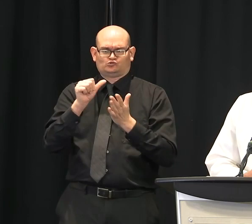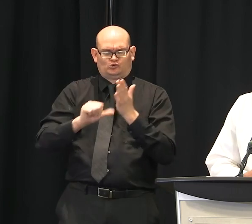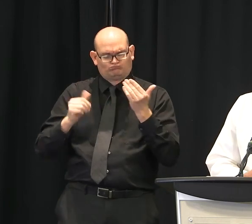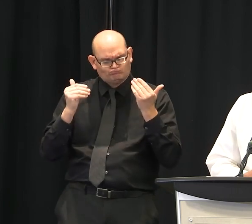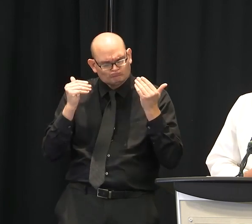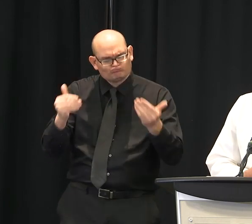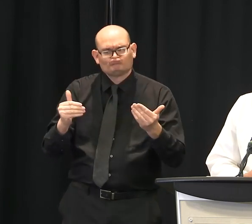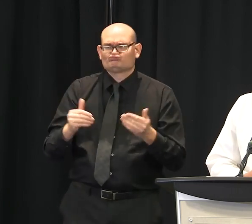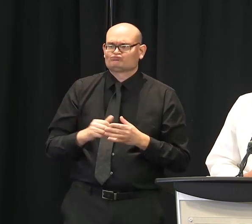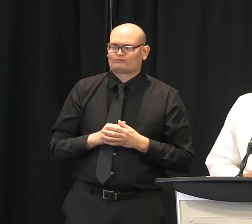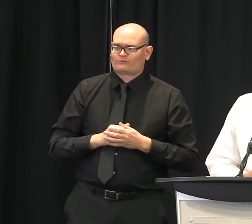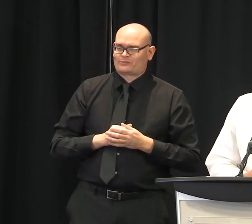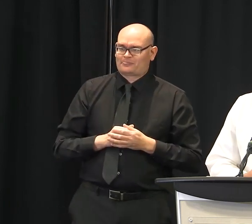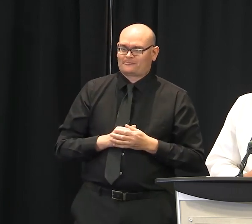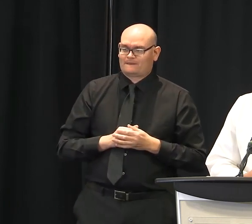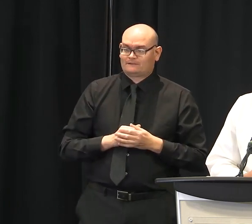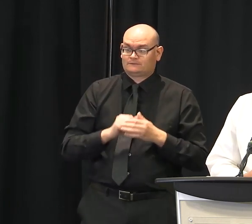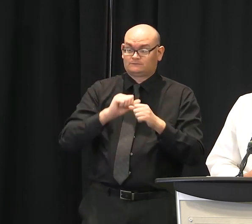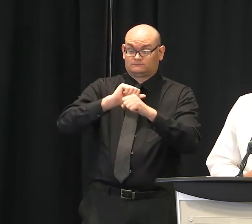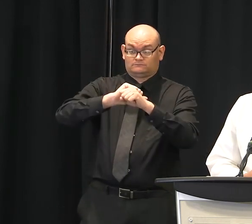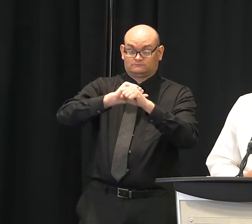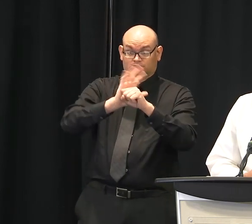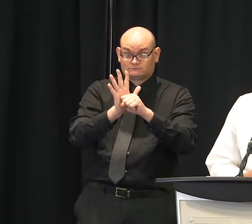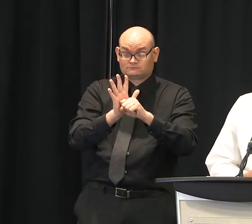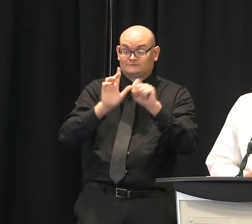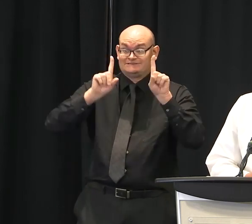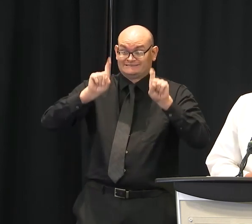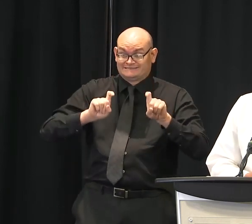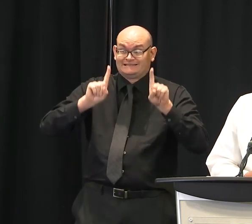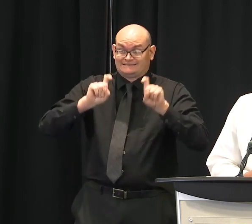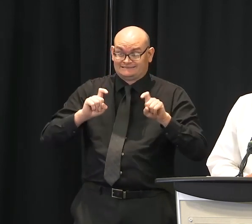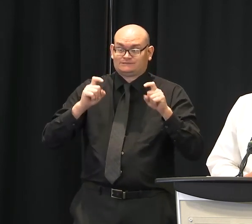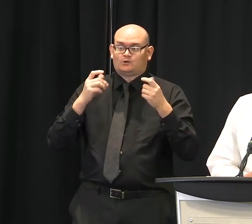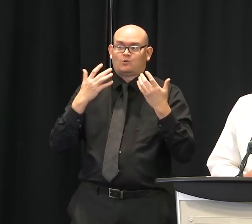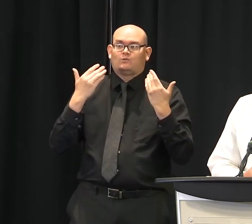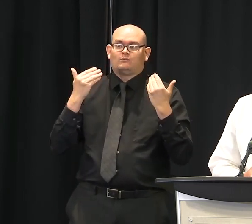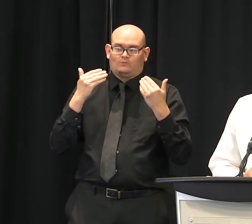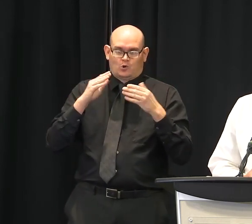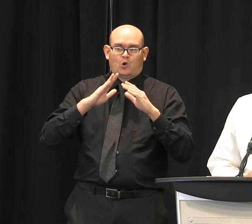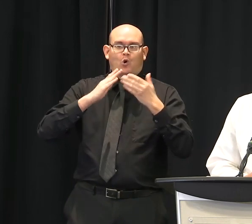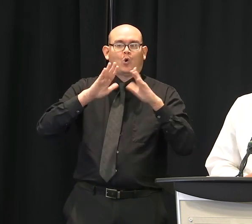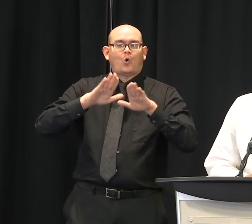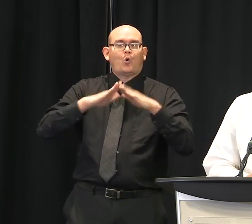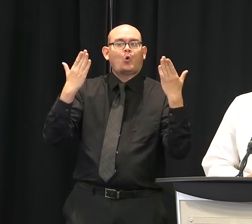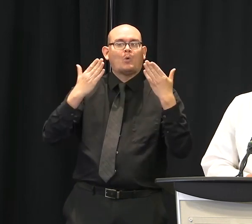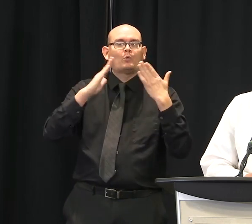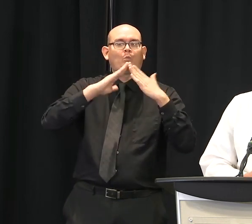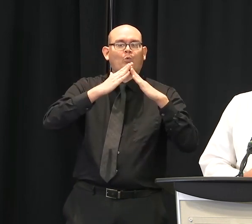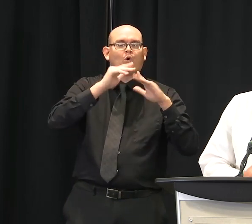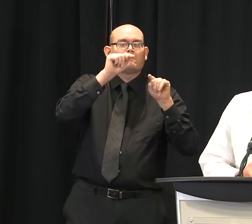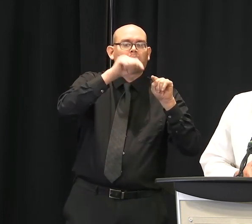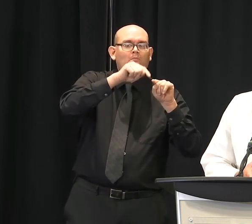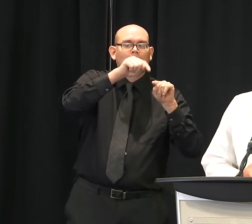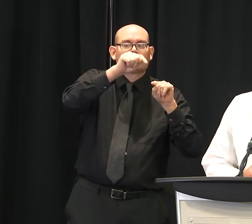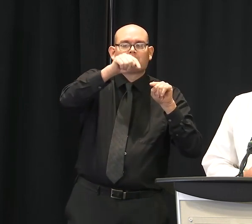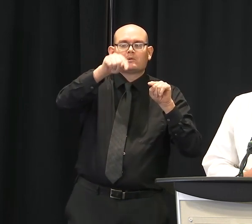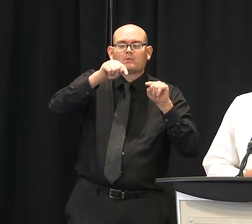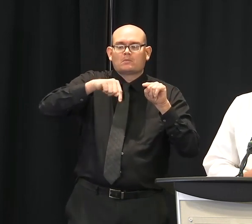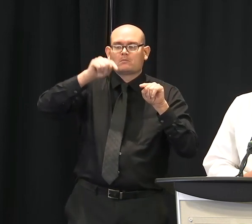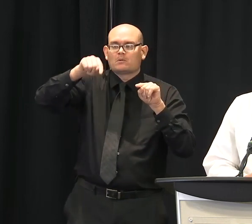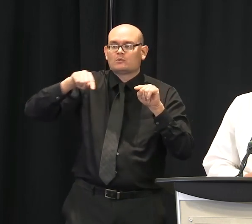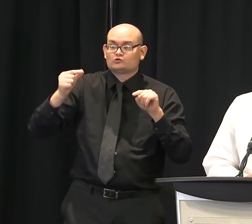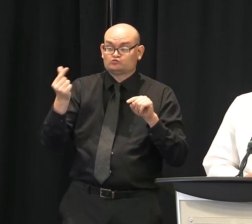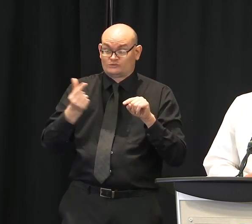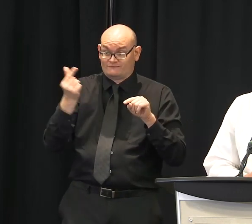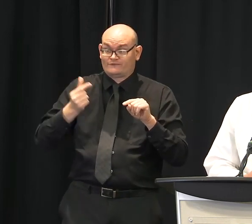have opened up community testing in conjunction with DHEC and the Army National Guard. We've